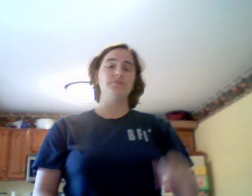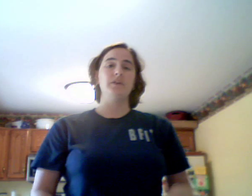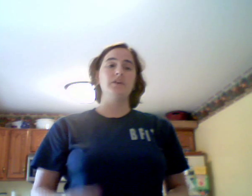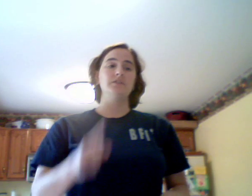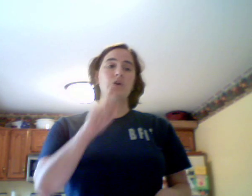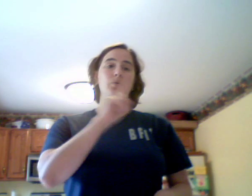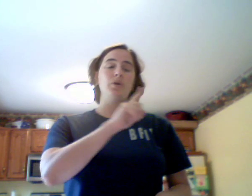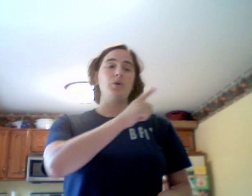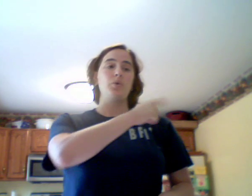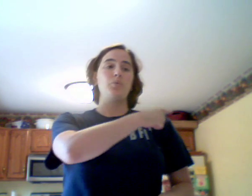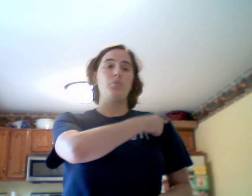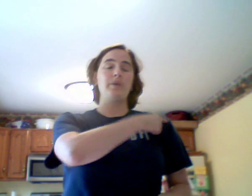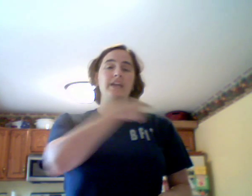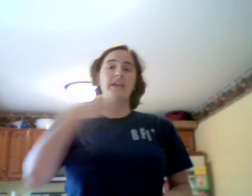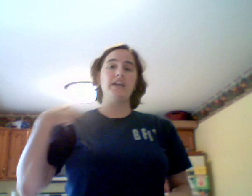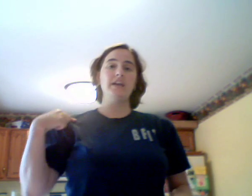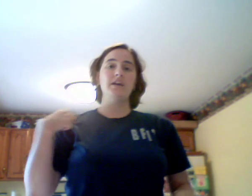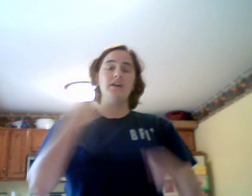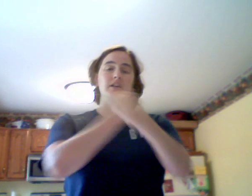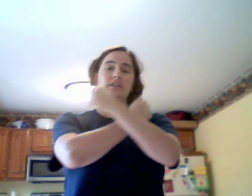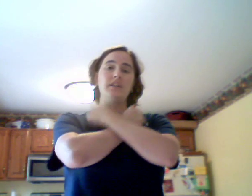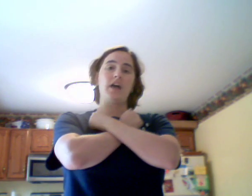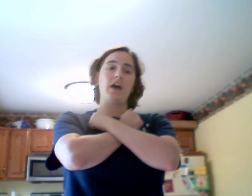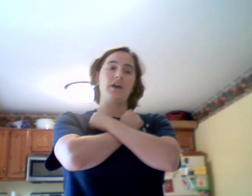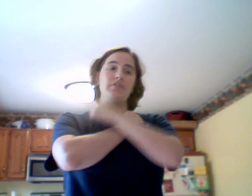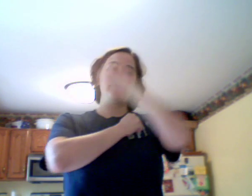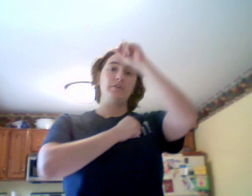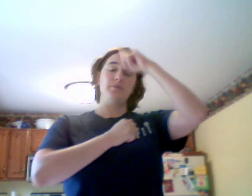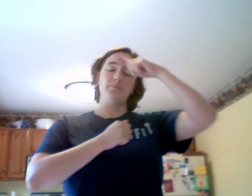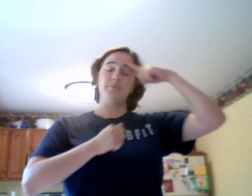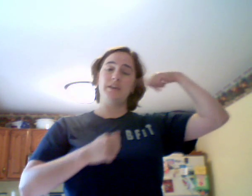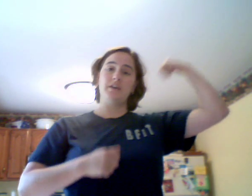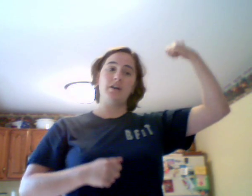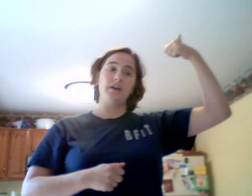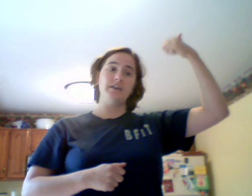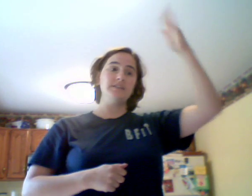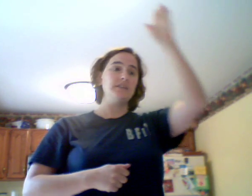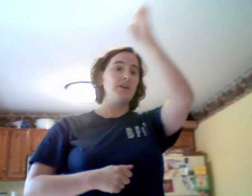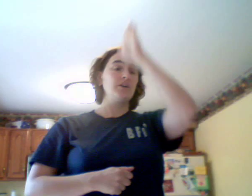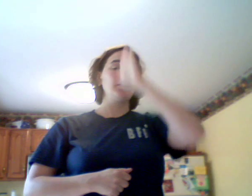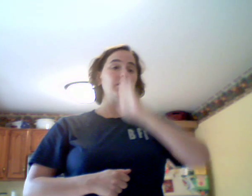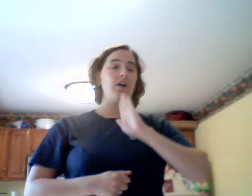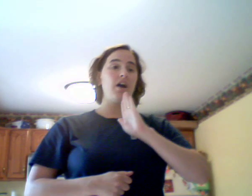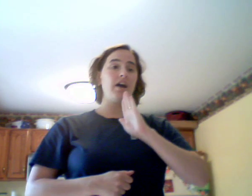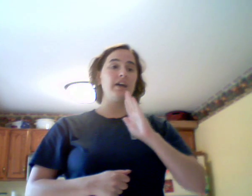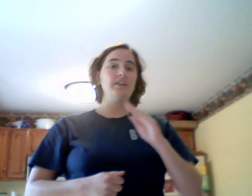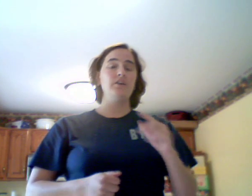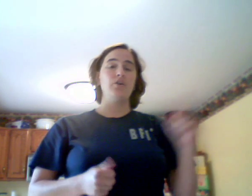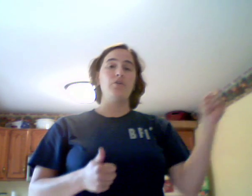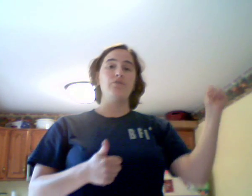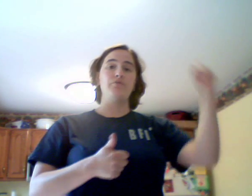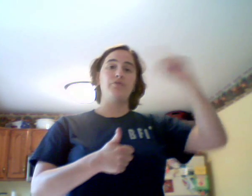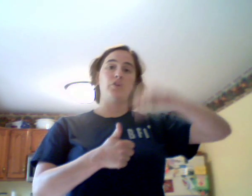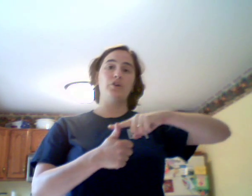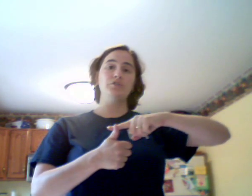So, we love because God first